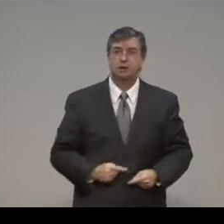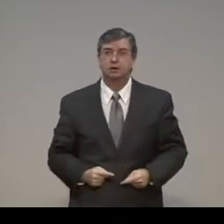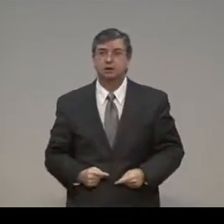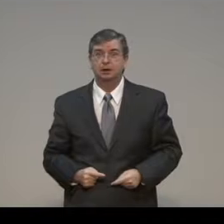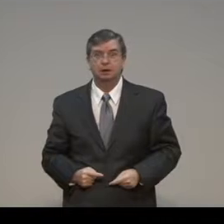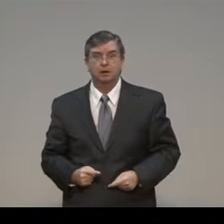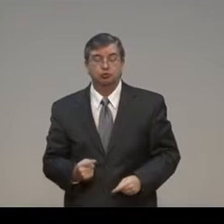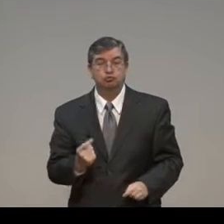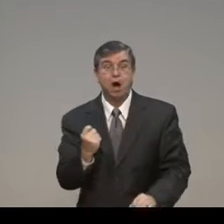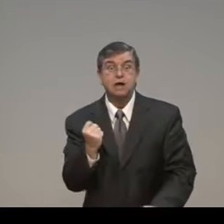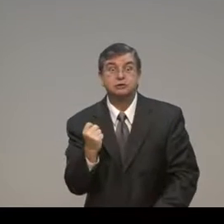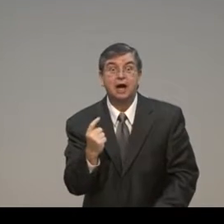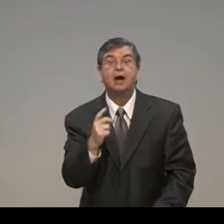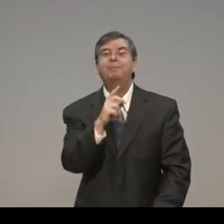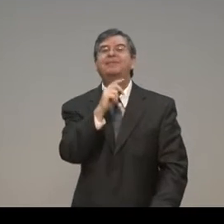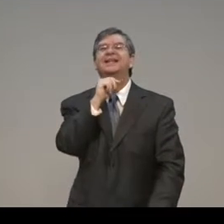there were those that were following Jesus,